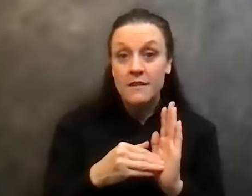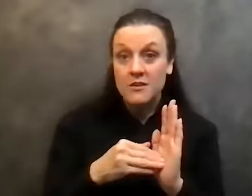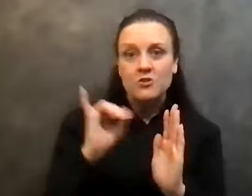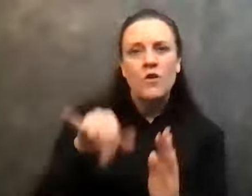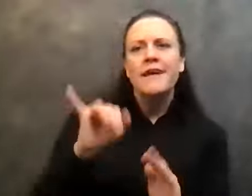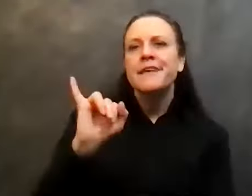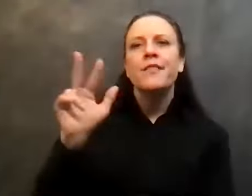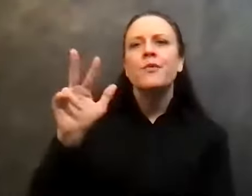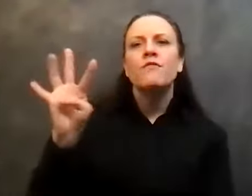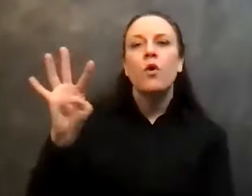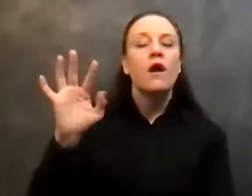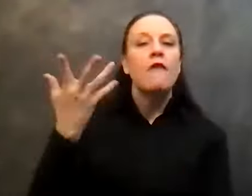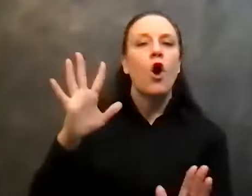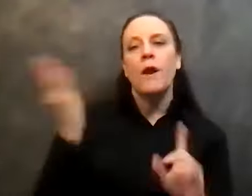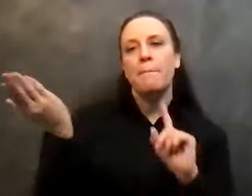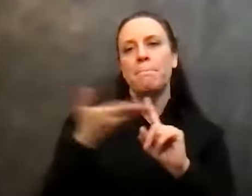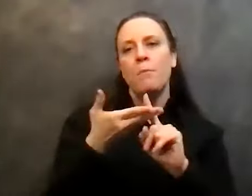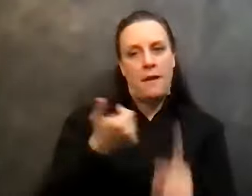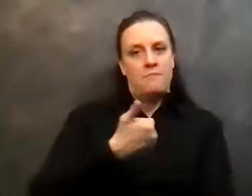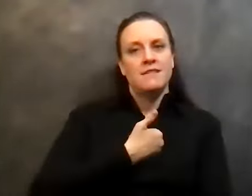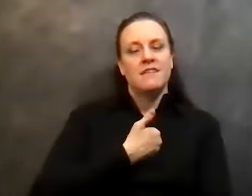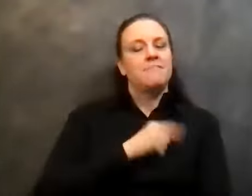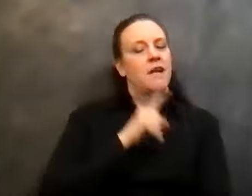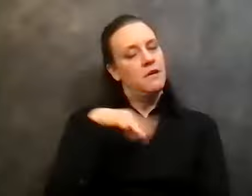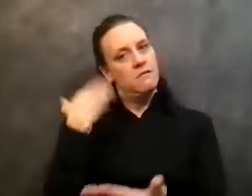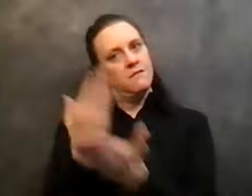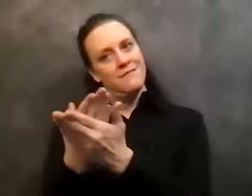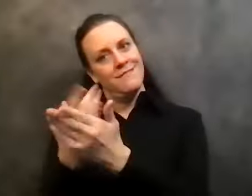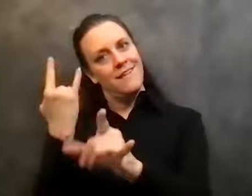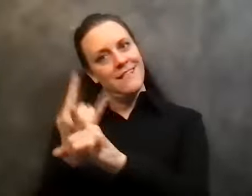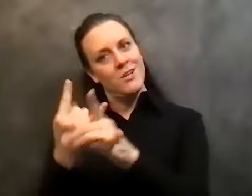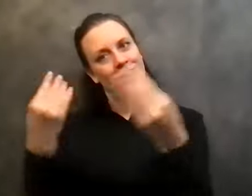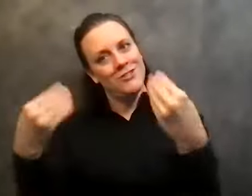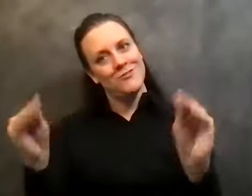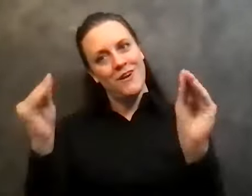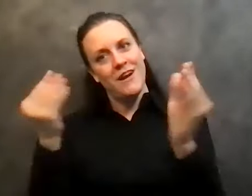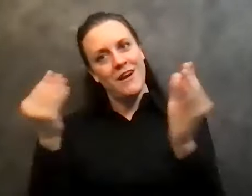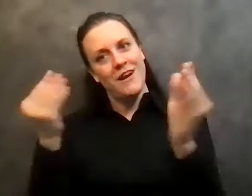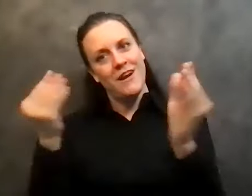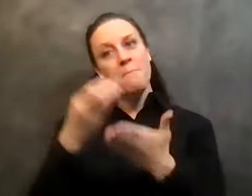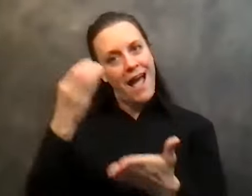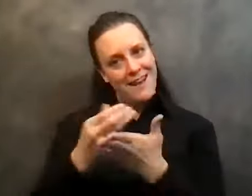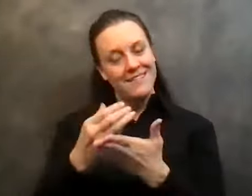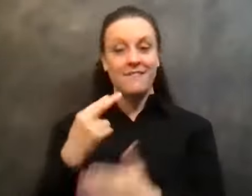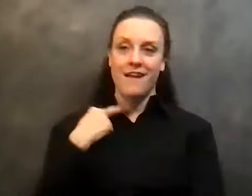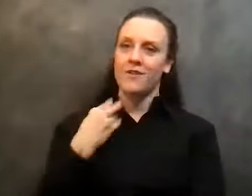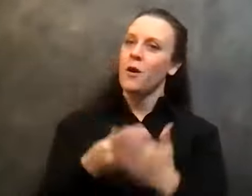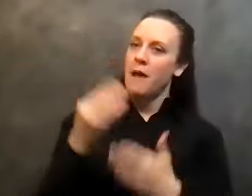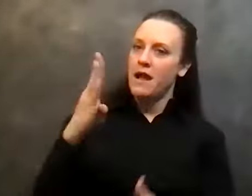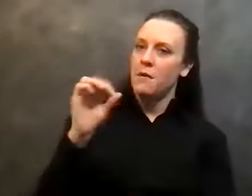already convinced myself that I'm going to go to the liquor store, and I'm going to buy a bottle of vodka or a bottle of bourbon. And that's what I